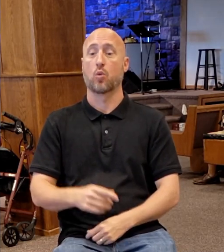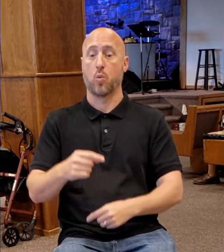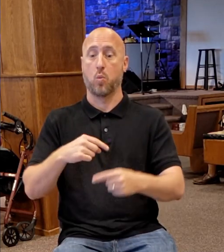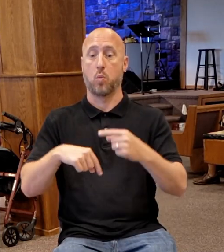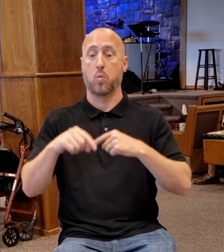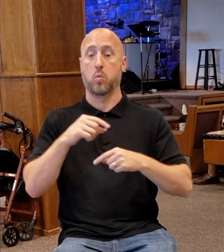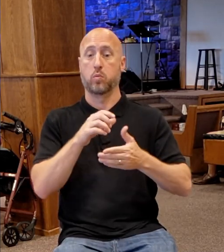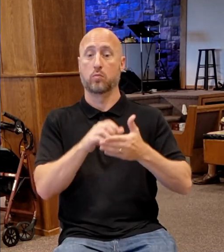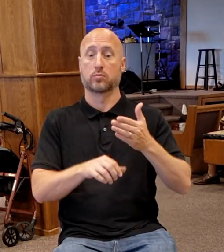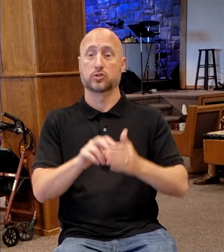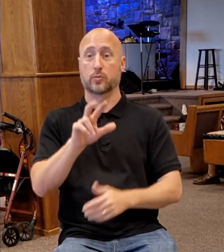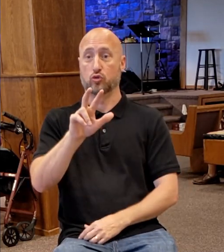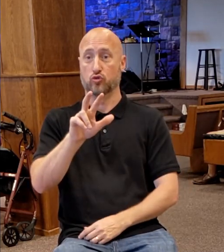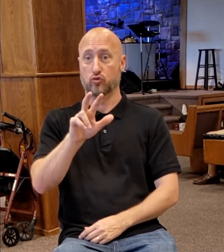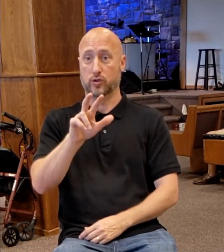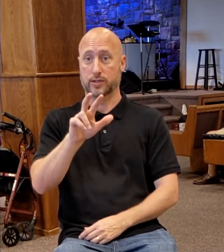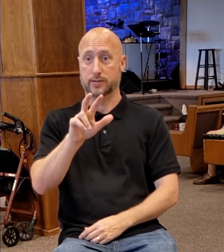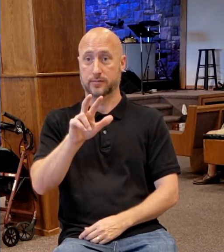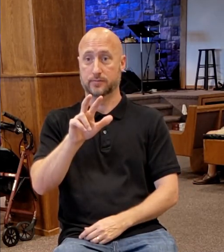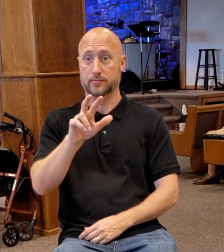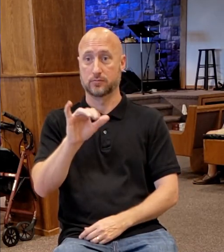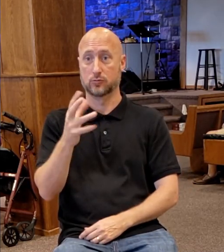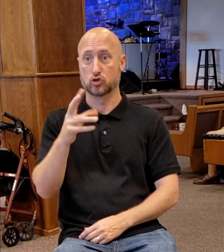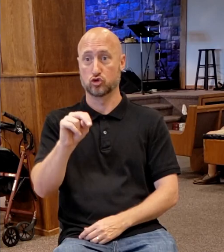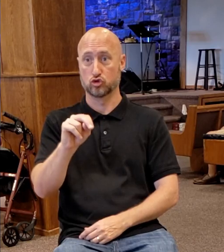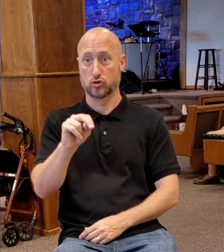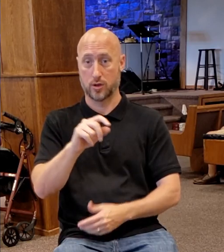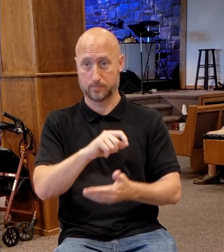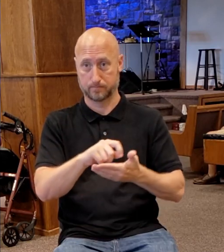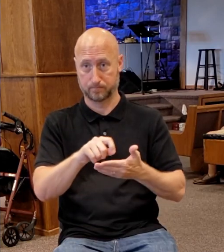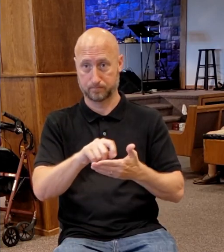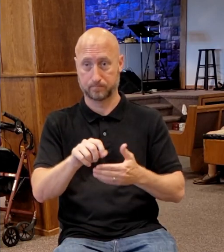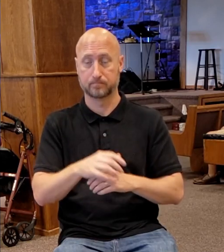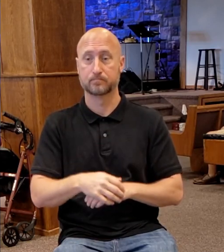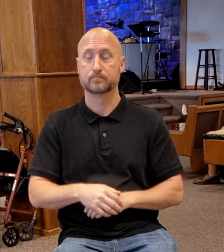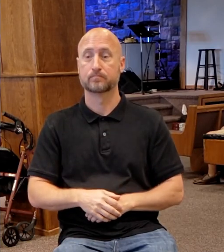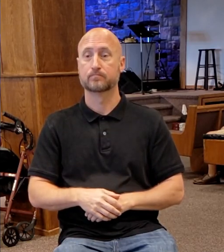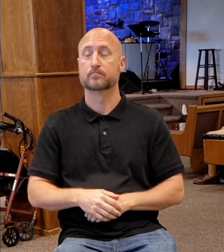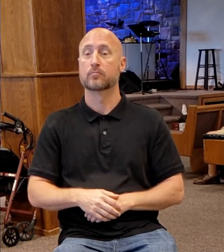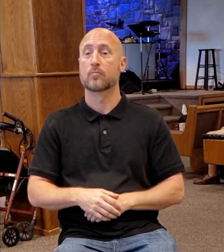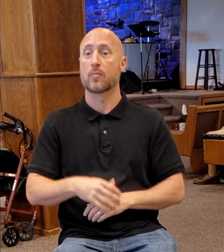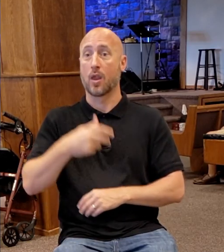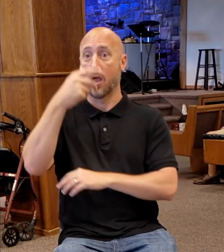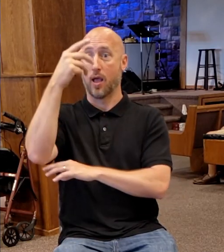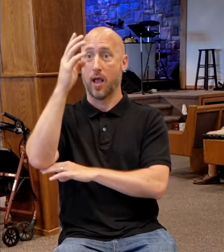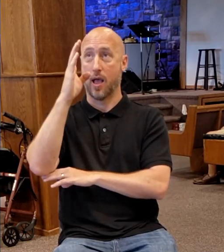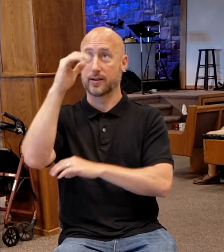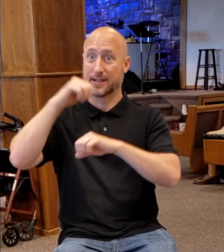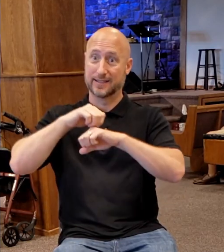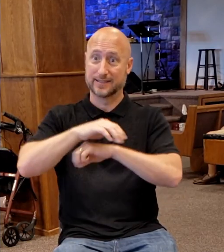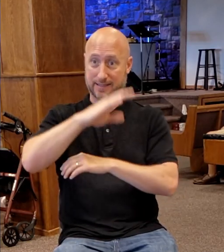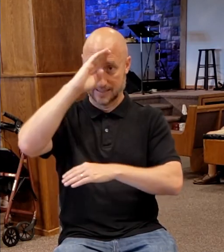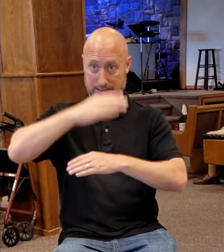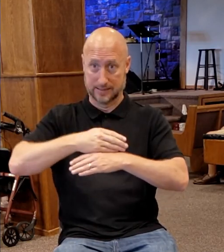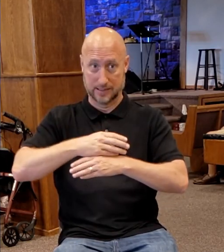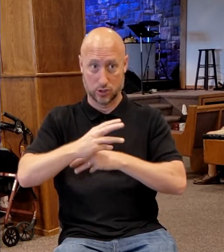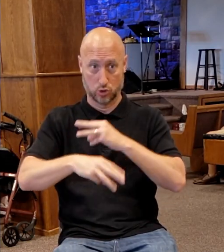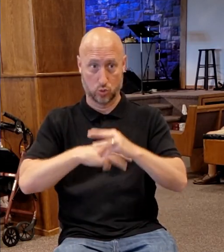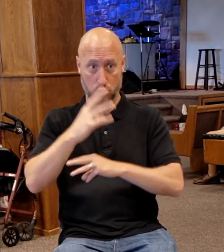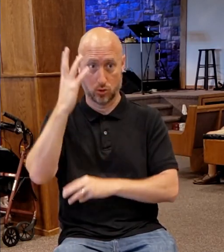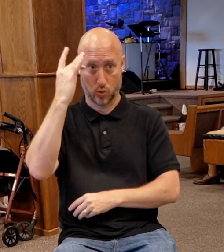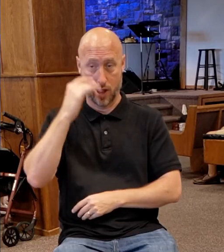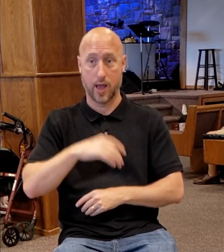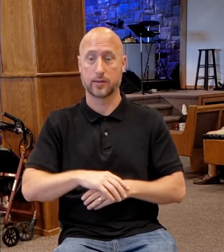of John, he said this, for God sent not his son into the world to condemn the world,